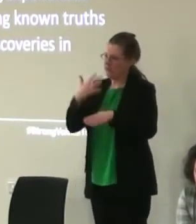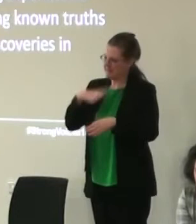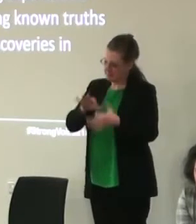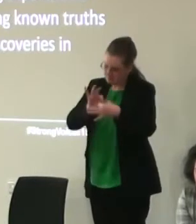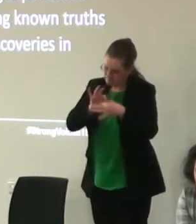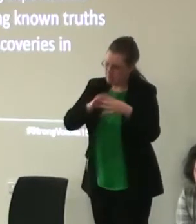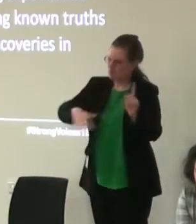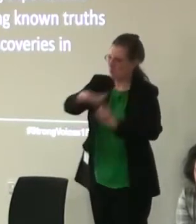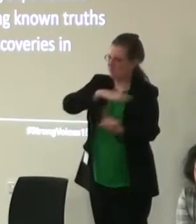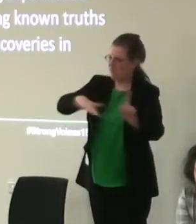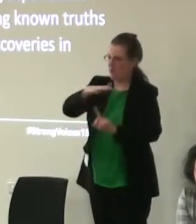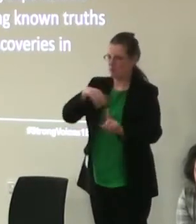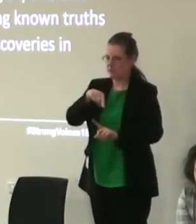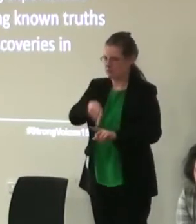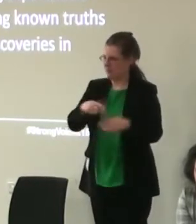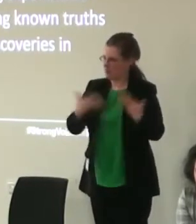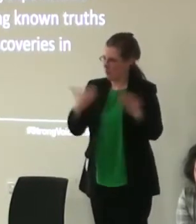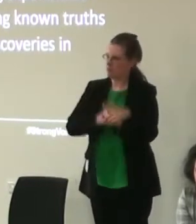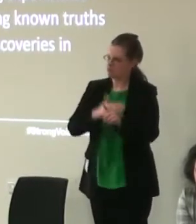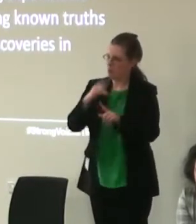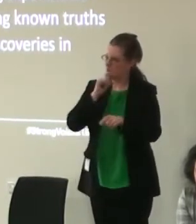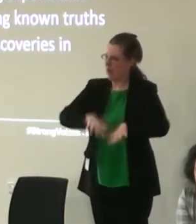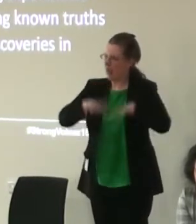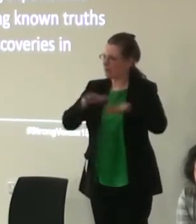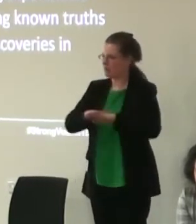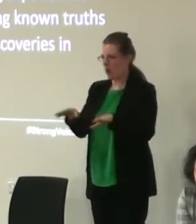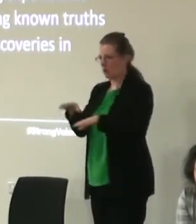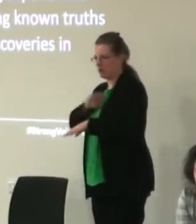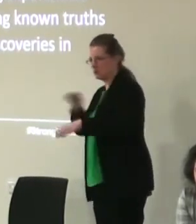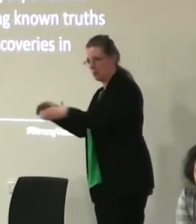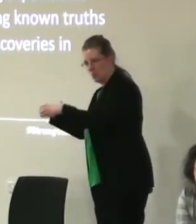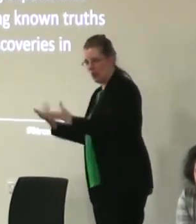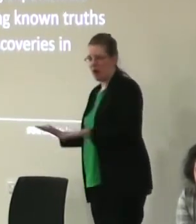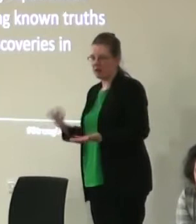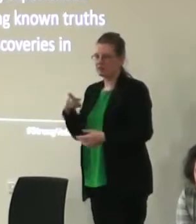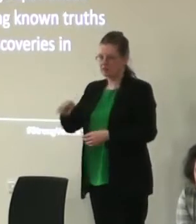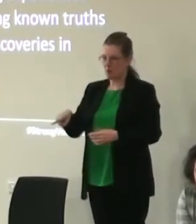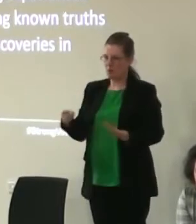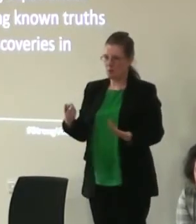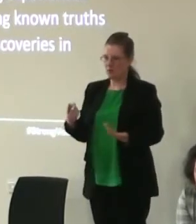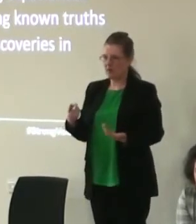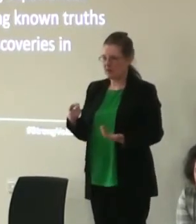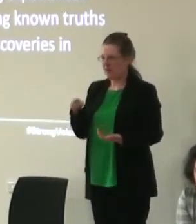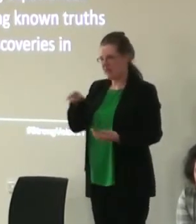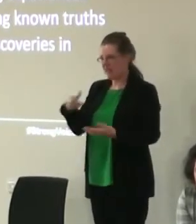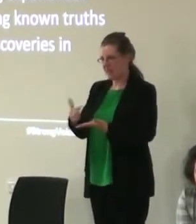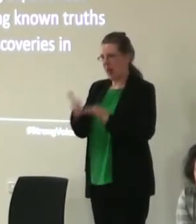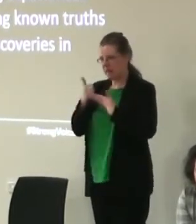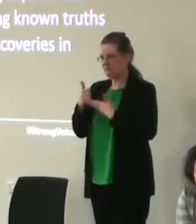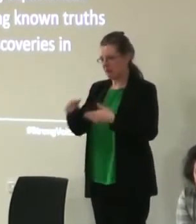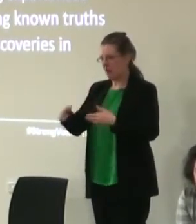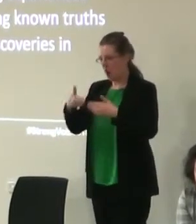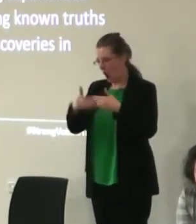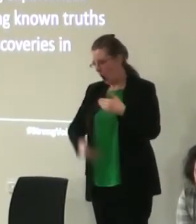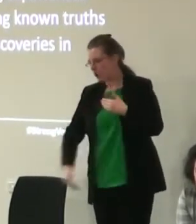because that's where the most progress was like to be made. So it was just, that came through as a very salient point, so that was helpful anyway, doing that longer